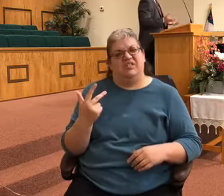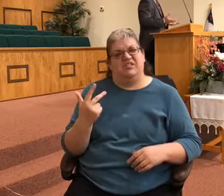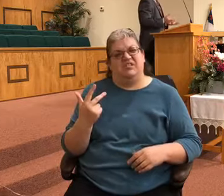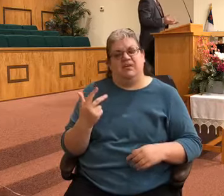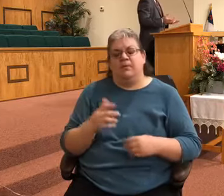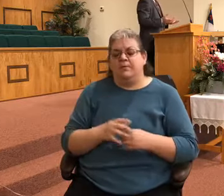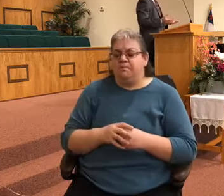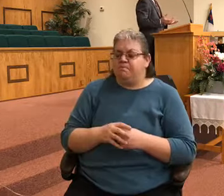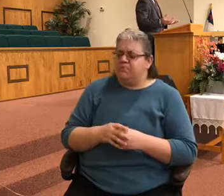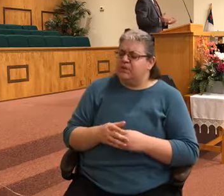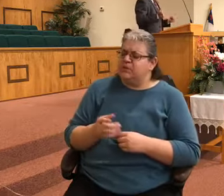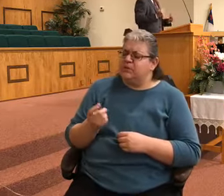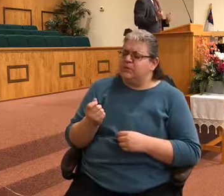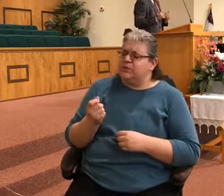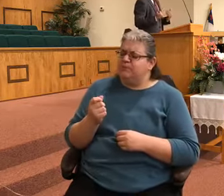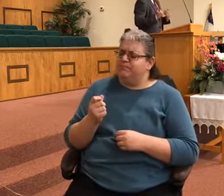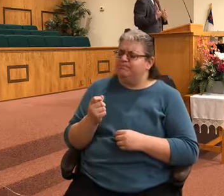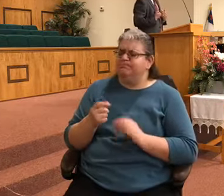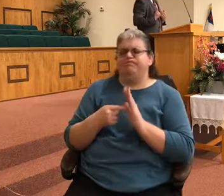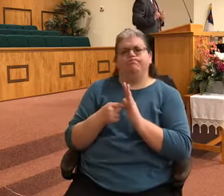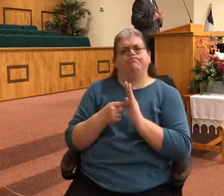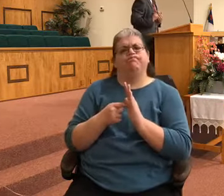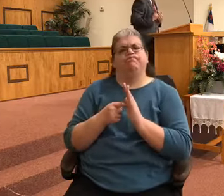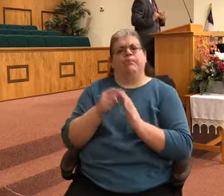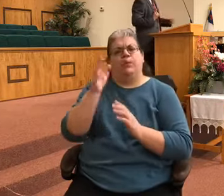of illustrate what God's done in our life for salvation,